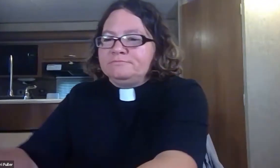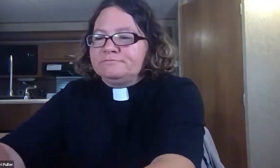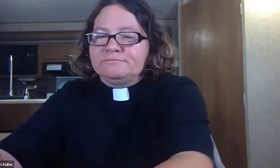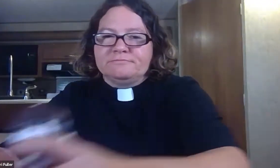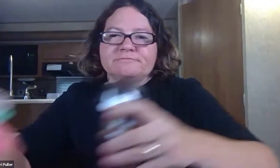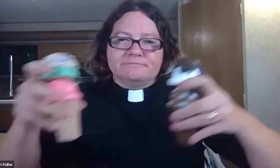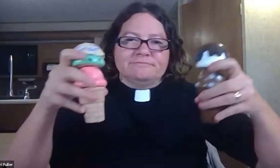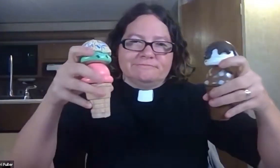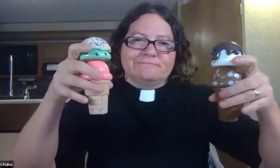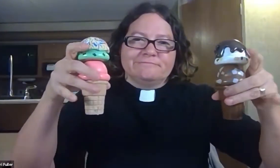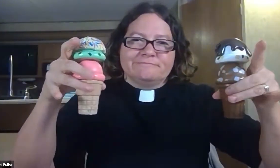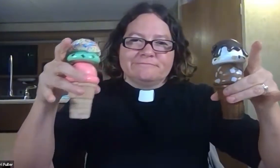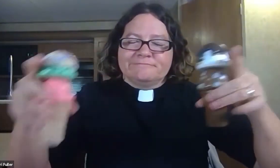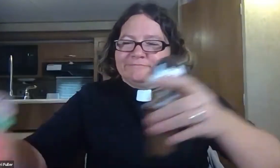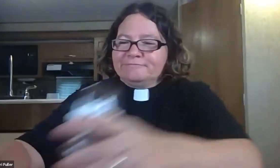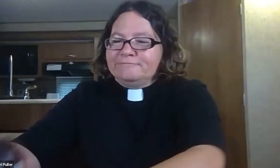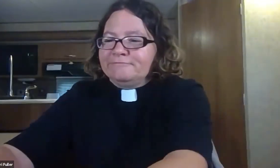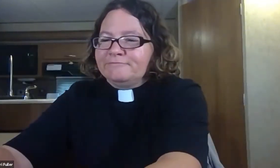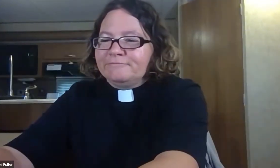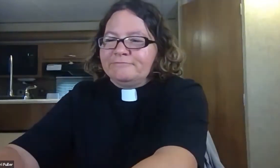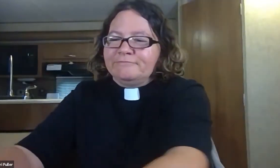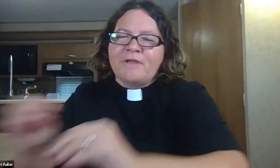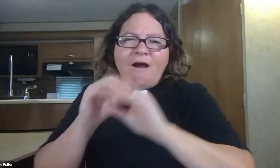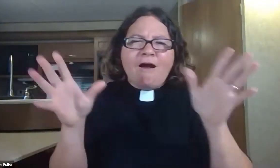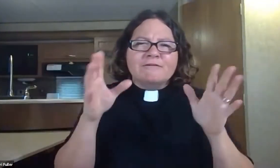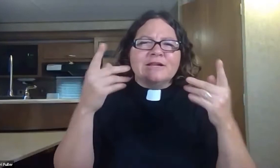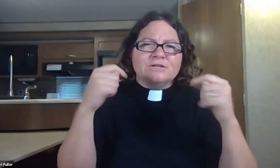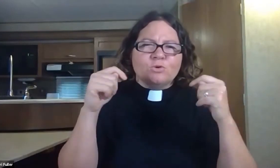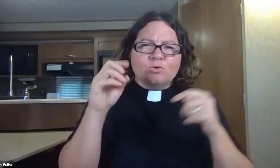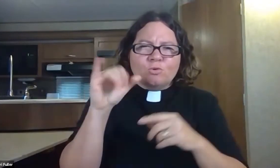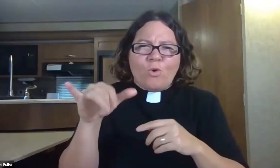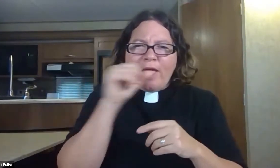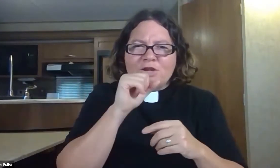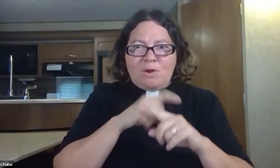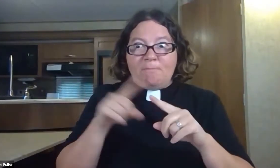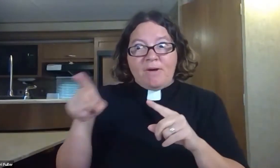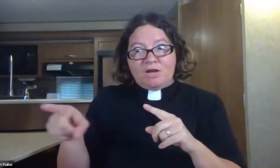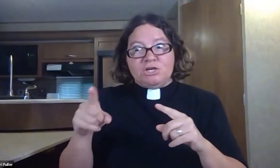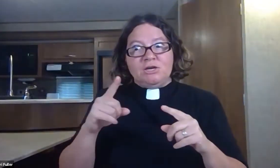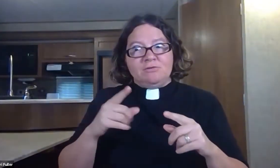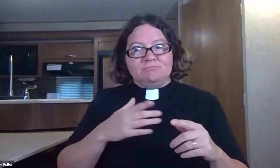single meal we even got these little ice cream statue toys in our home